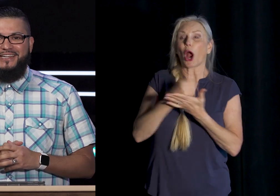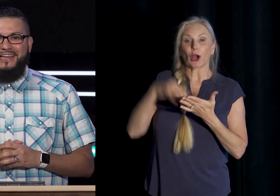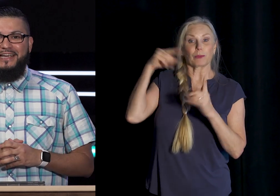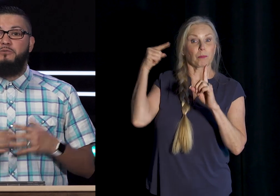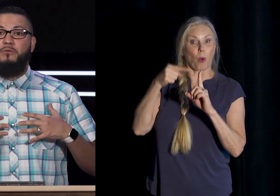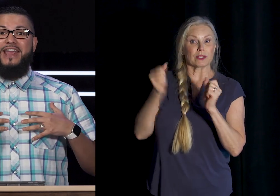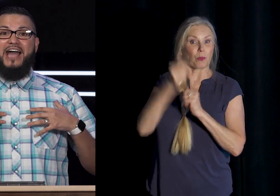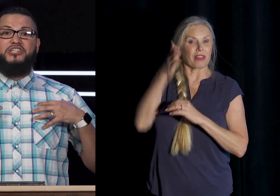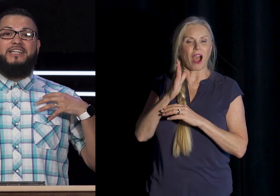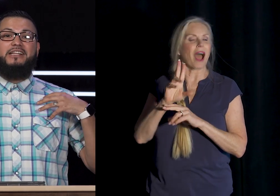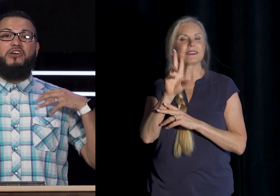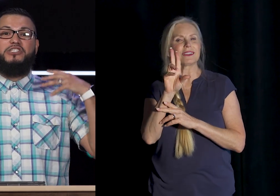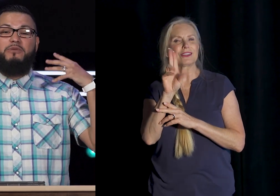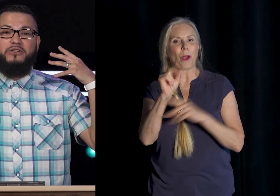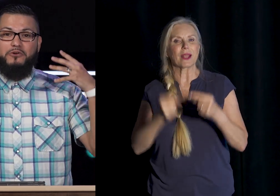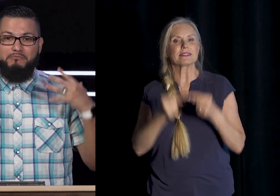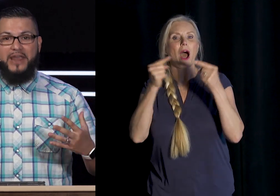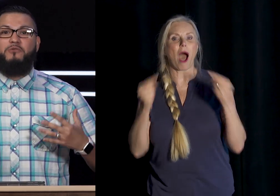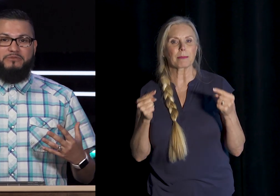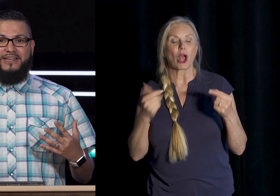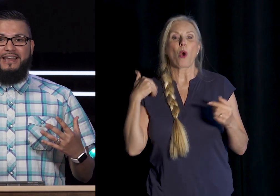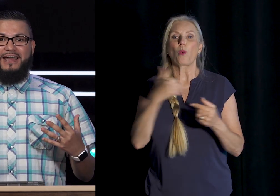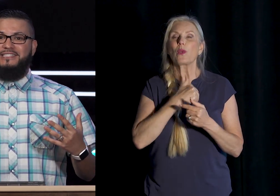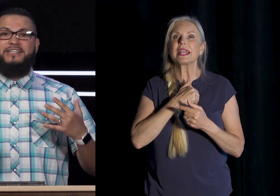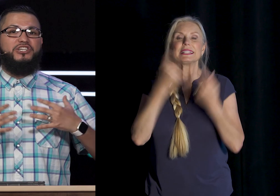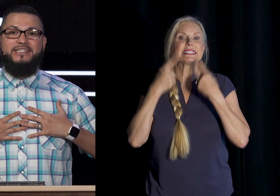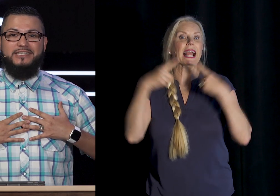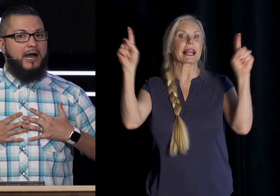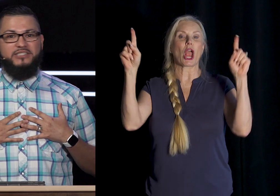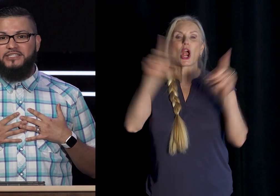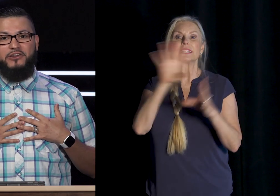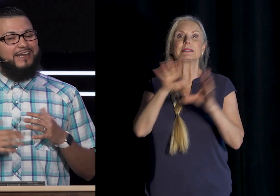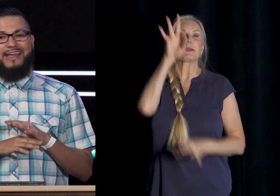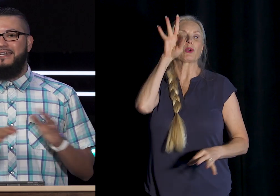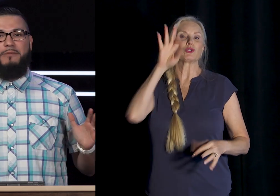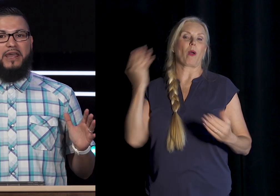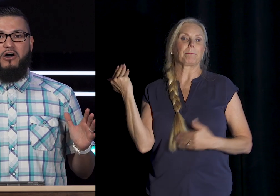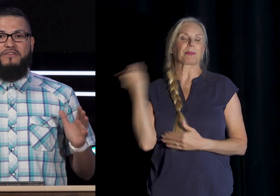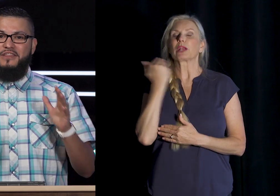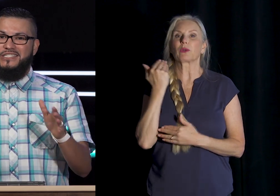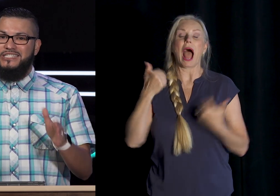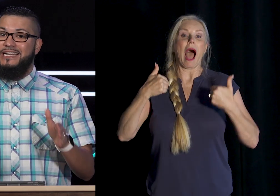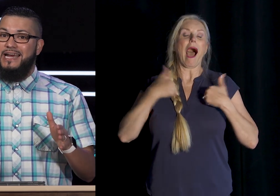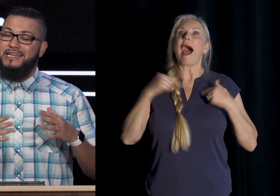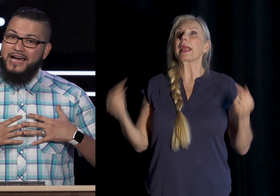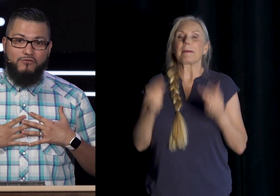It's when we actually declare Spiritual bankruptcy And say Jesus I'm a sinner And I cannot pay off The sin debt That I have